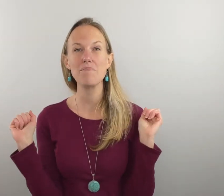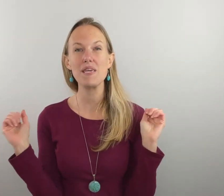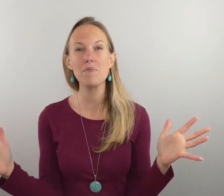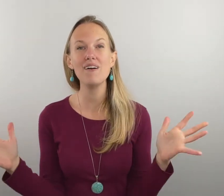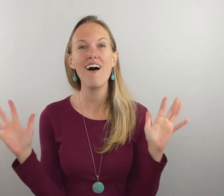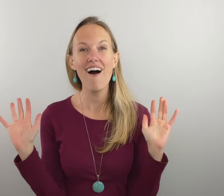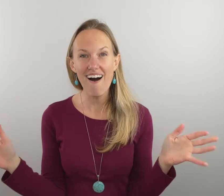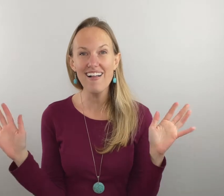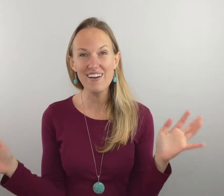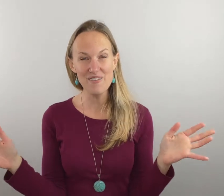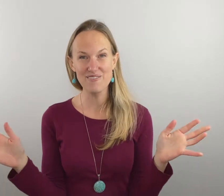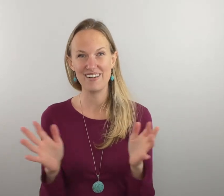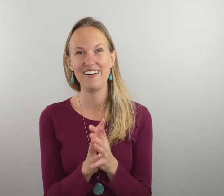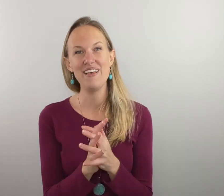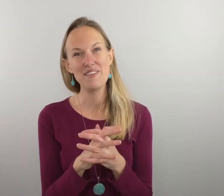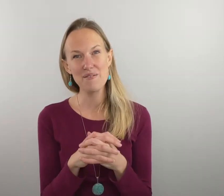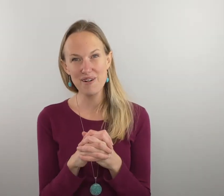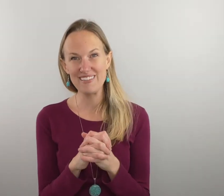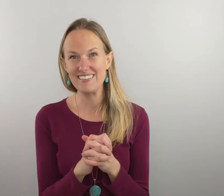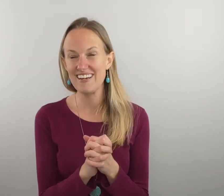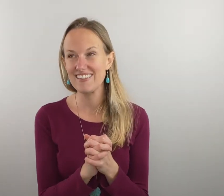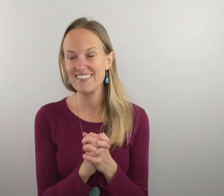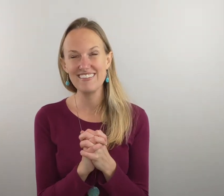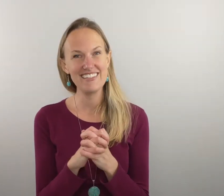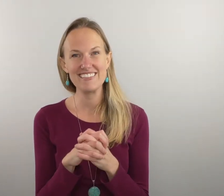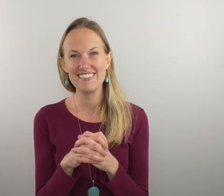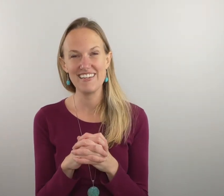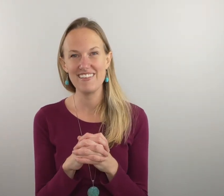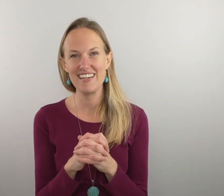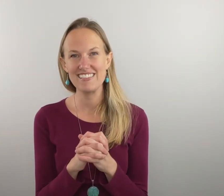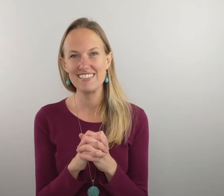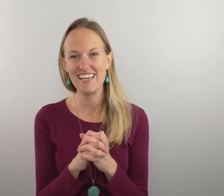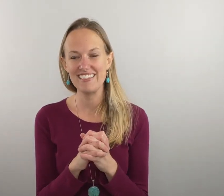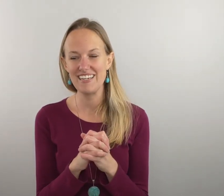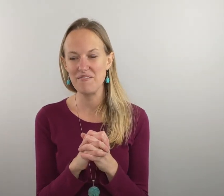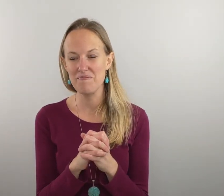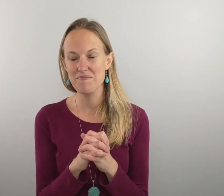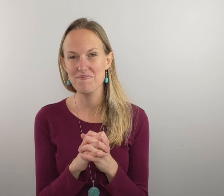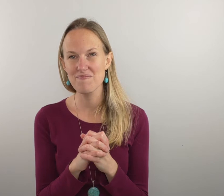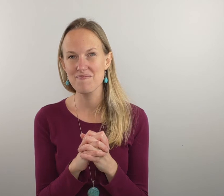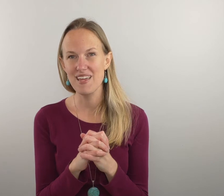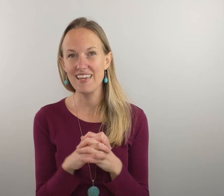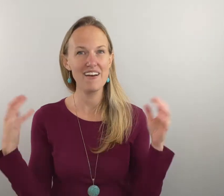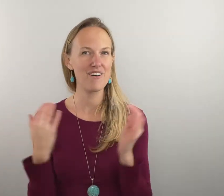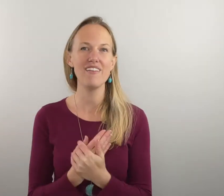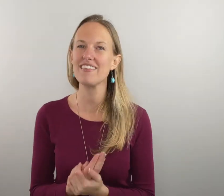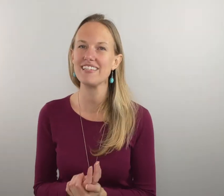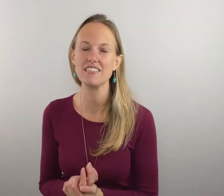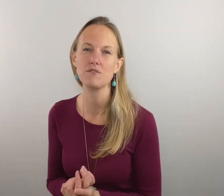people all over the world are learning to sign with us and yeah for all the things that's wrong